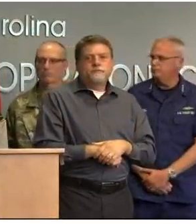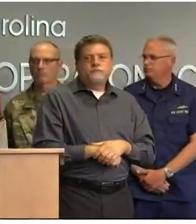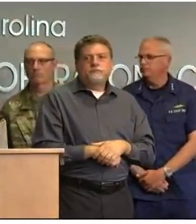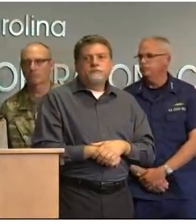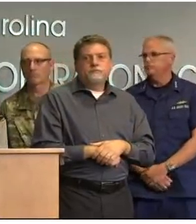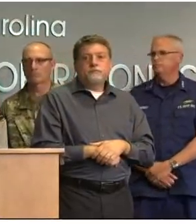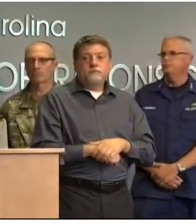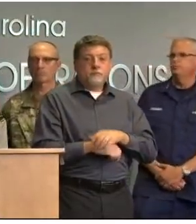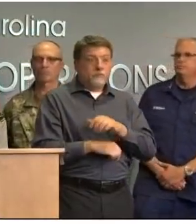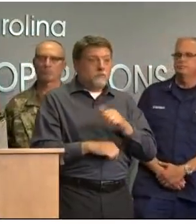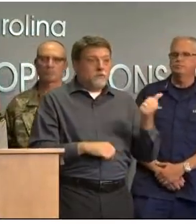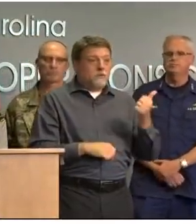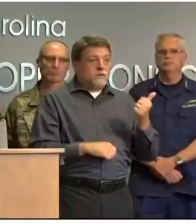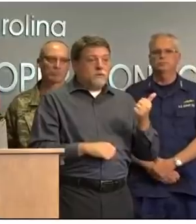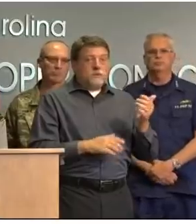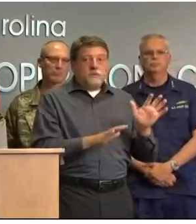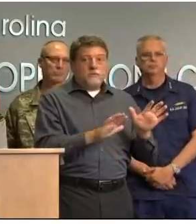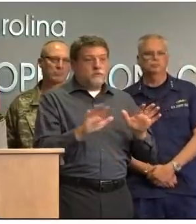other questions